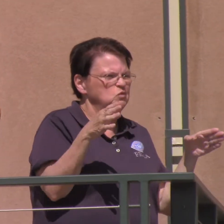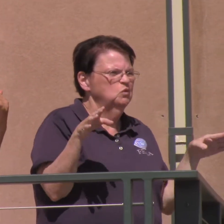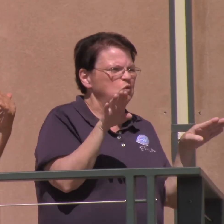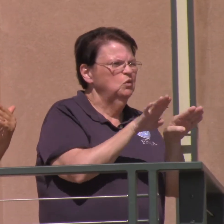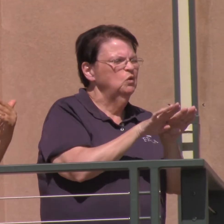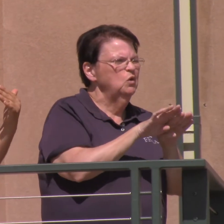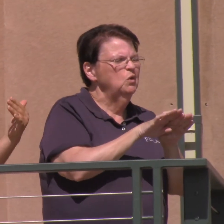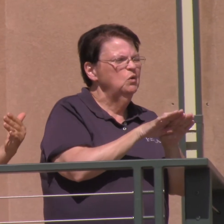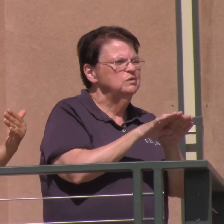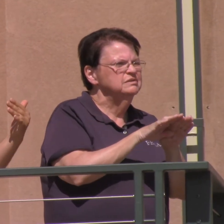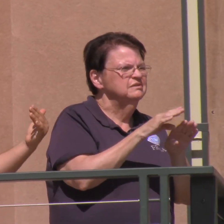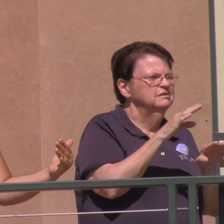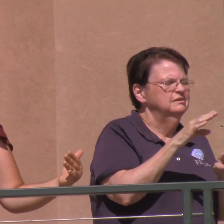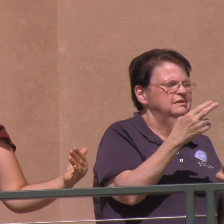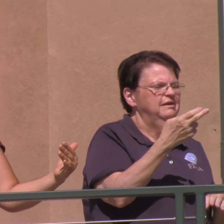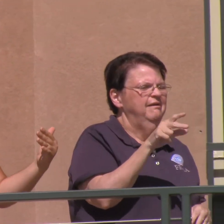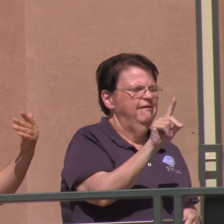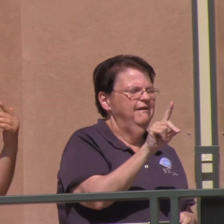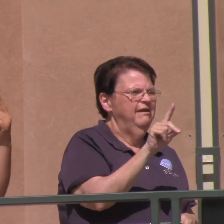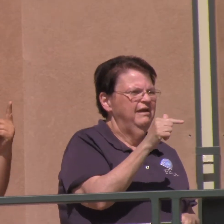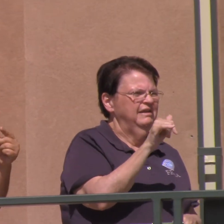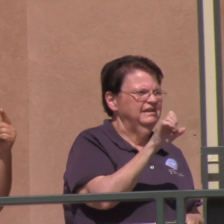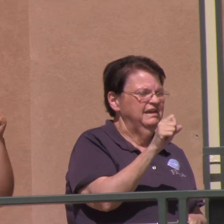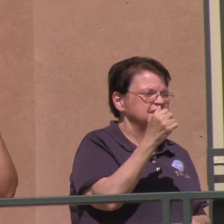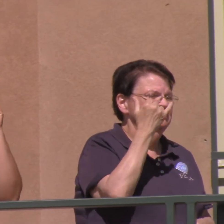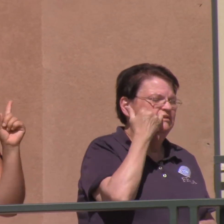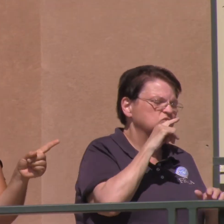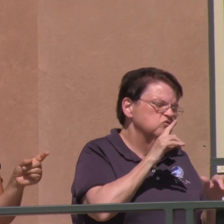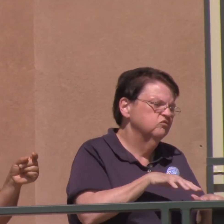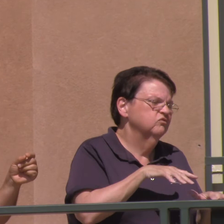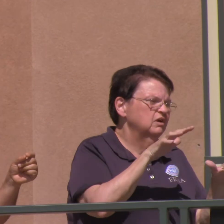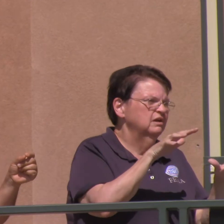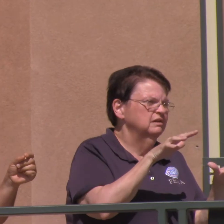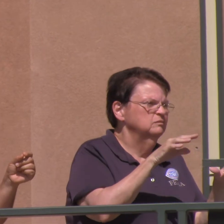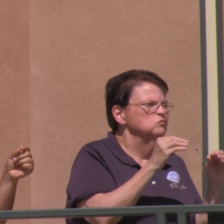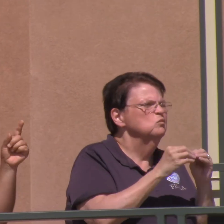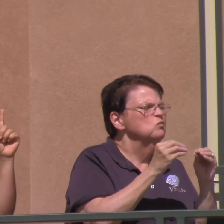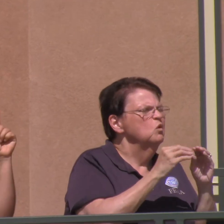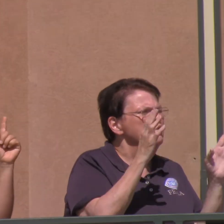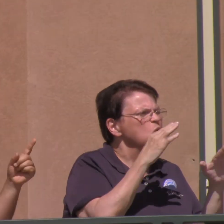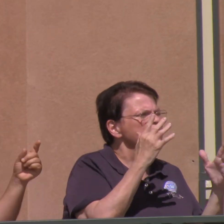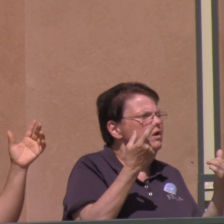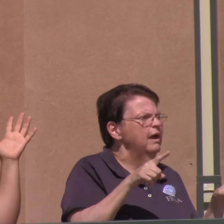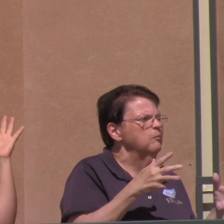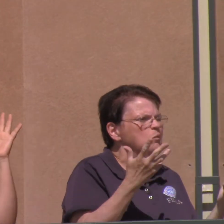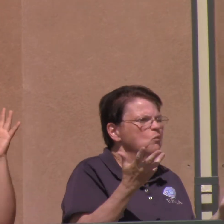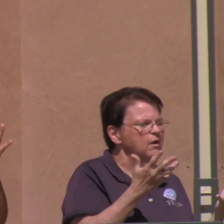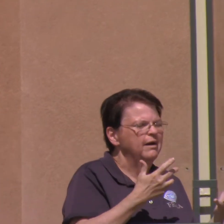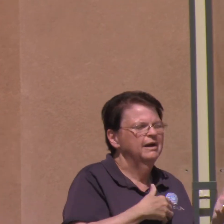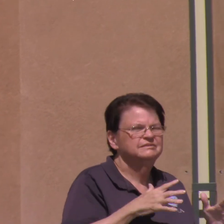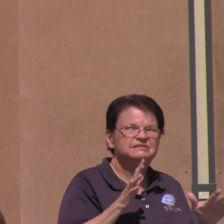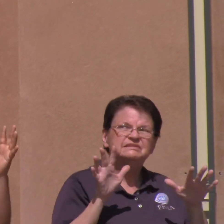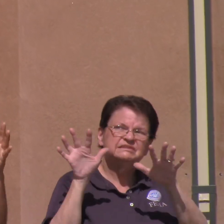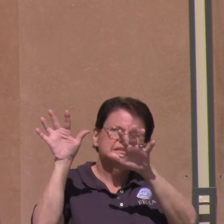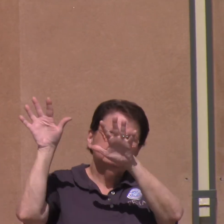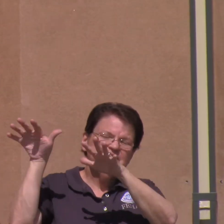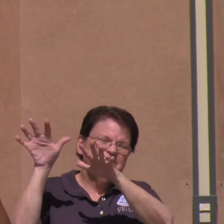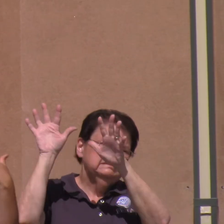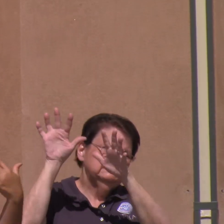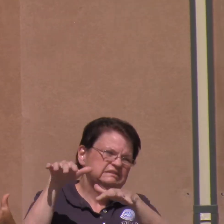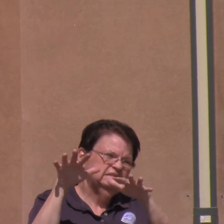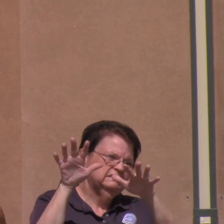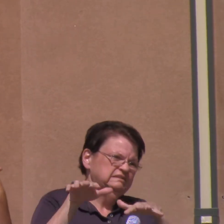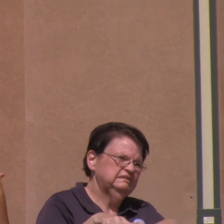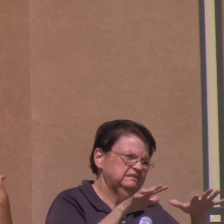gates if you think it's going to flood. And we're worried more about debris flow. The debris flow is going to be the branches